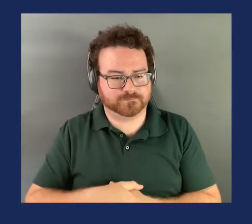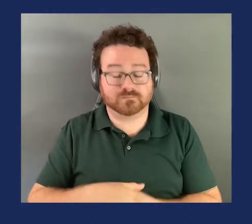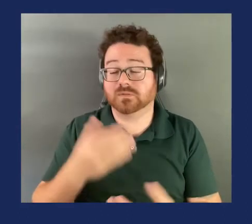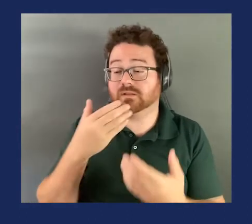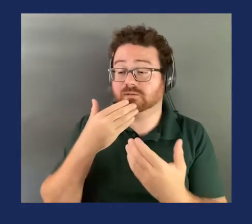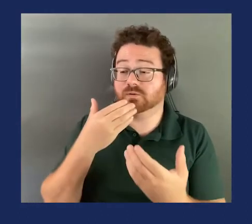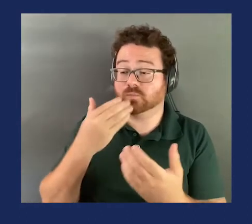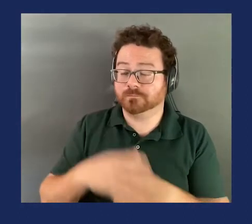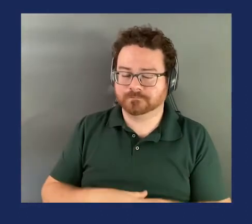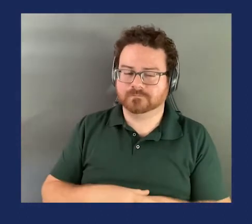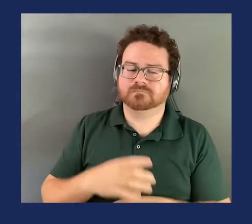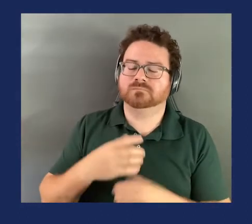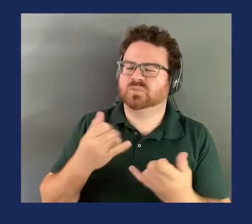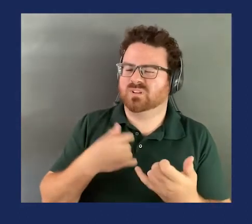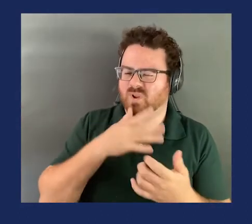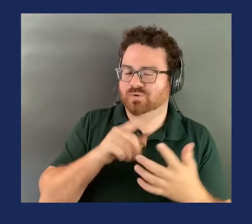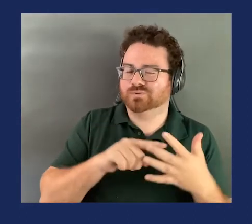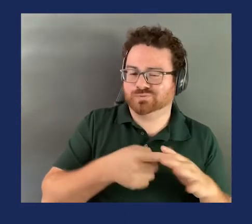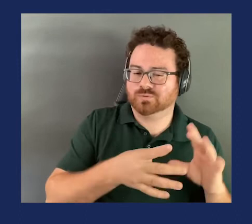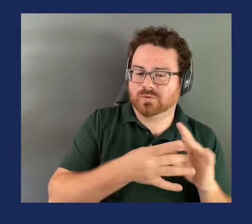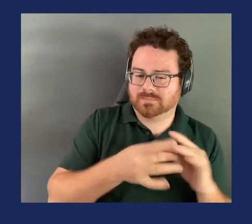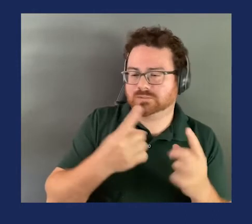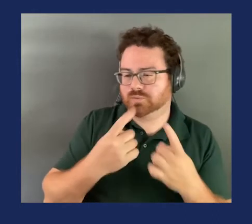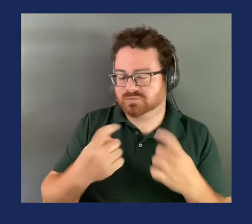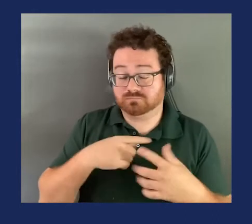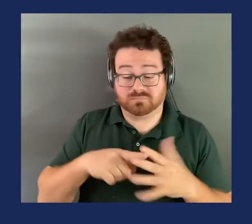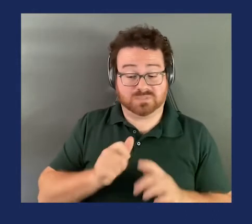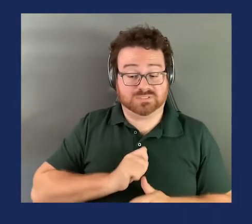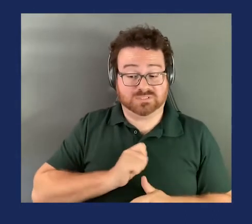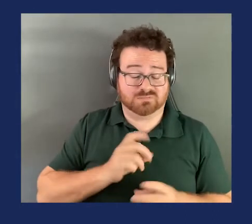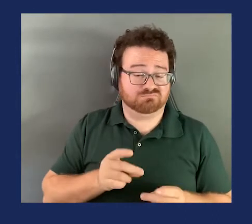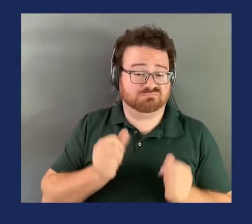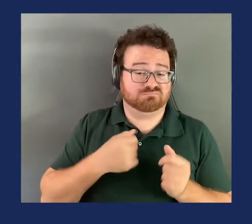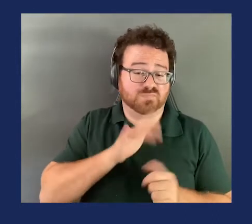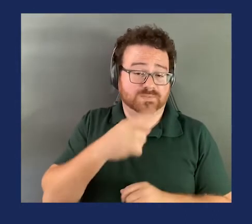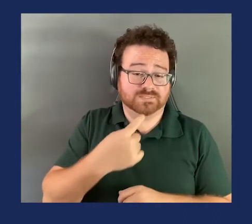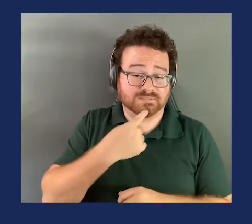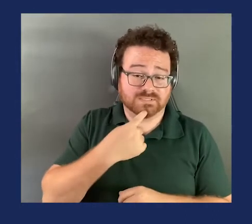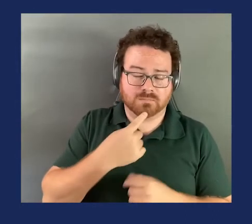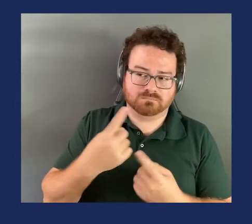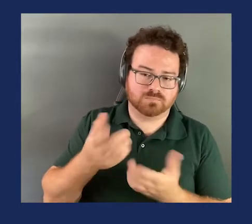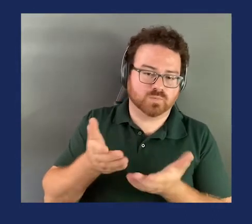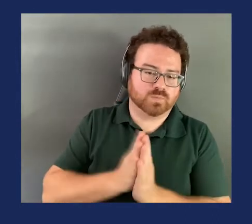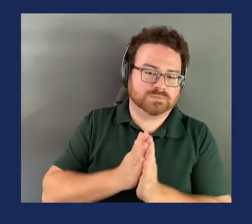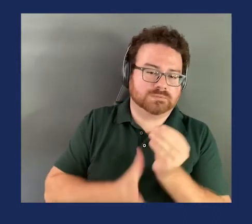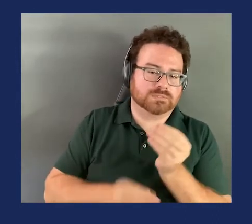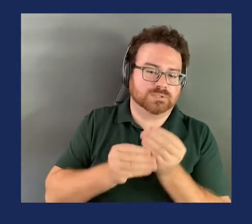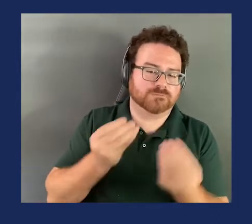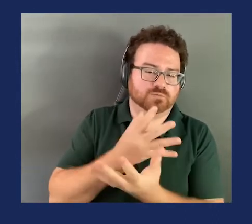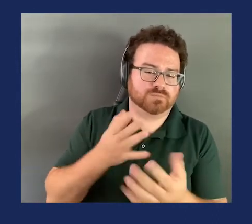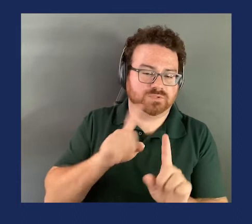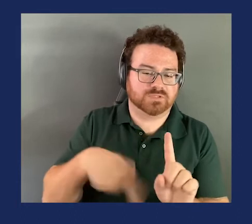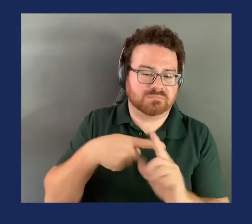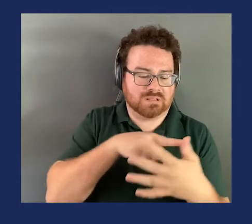comments. And I'll start with myself quickly and say, I think asking for additional information on these issues